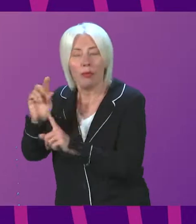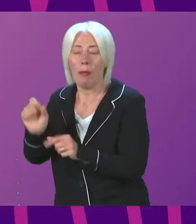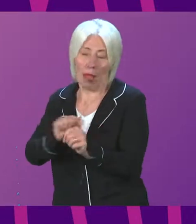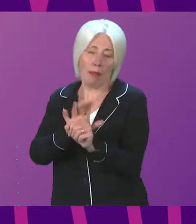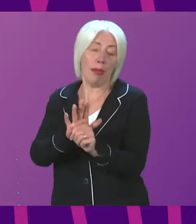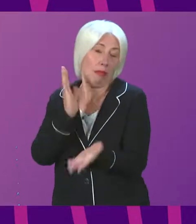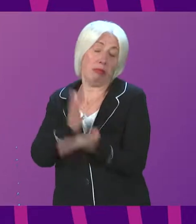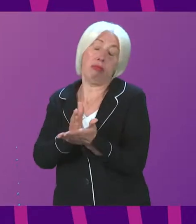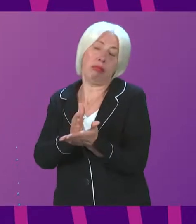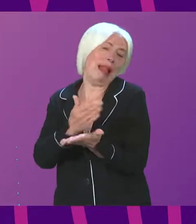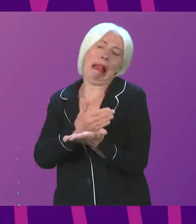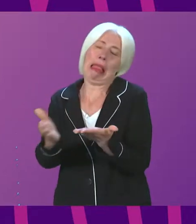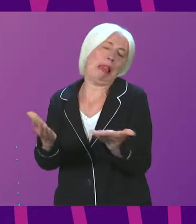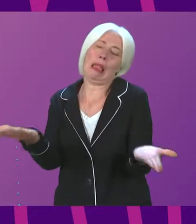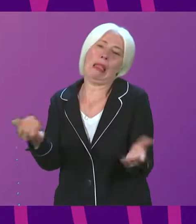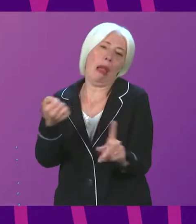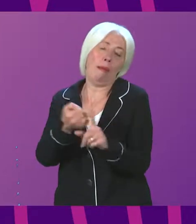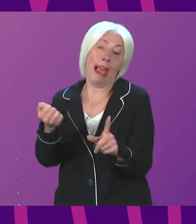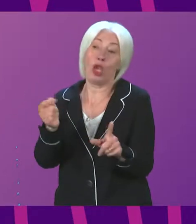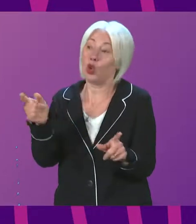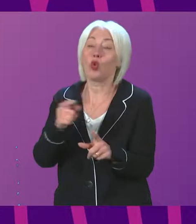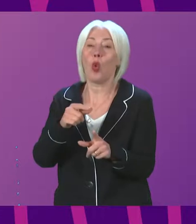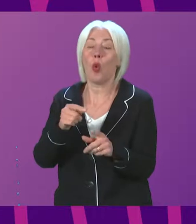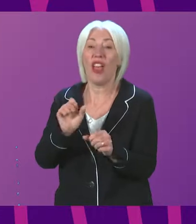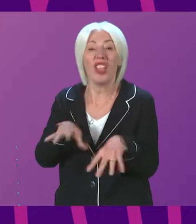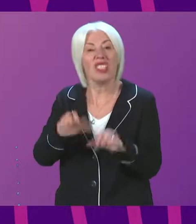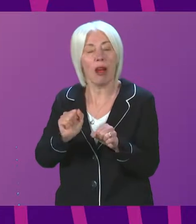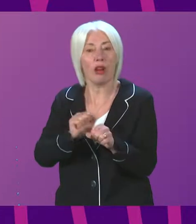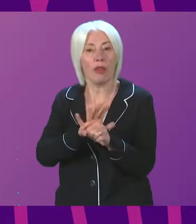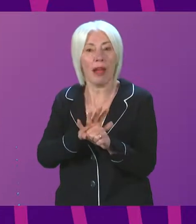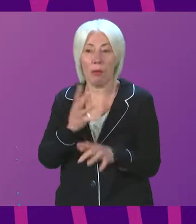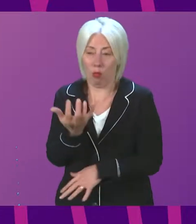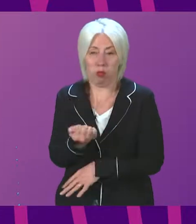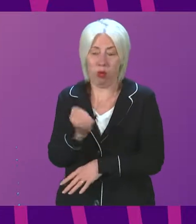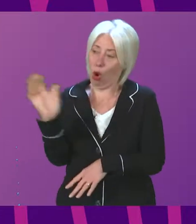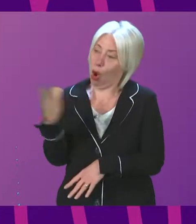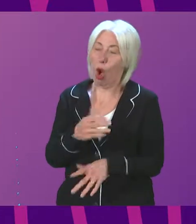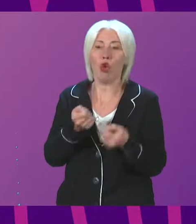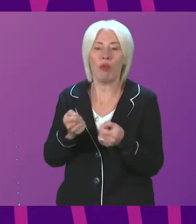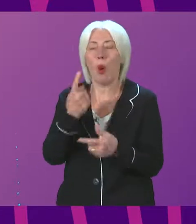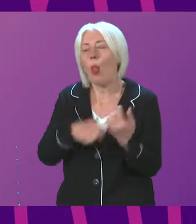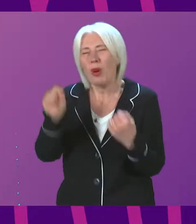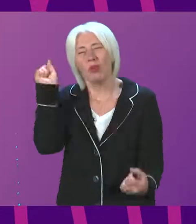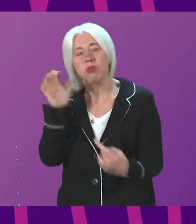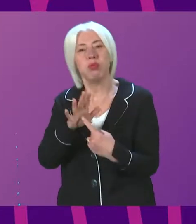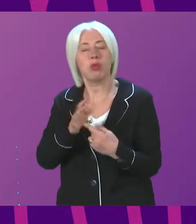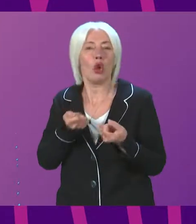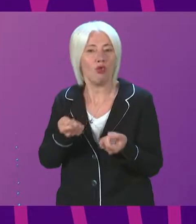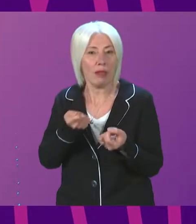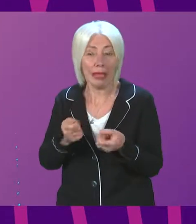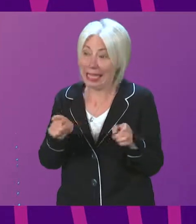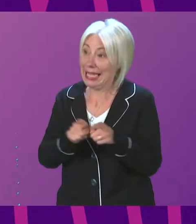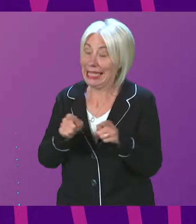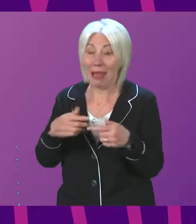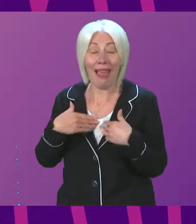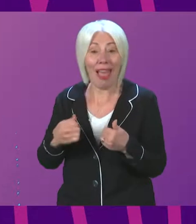At the start of the pandemic, we paused all but the most urgent treatments on the National Health Service. So the Health Service here, as in other countries,